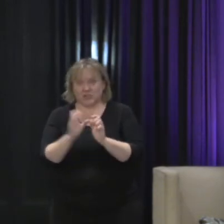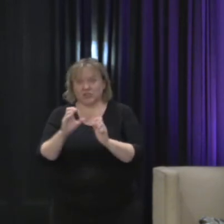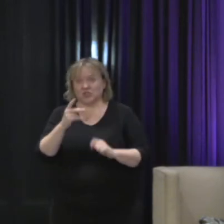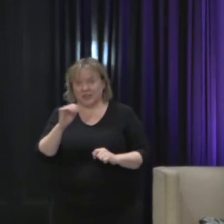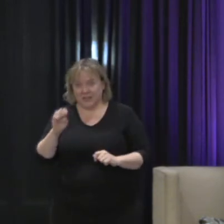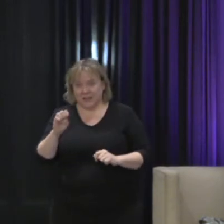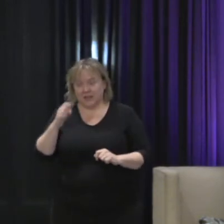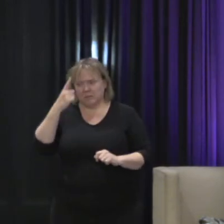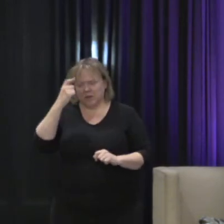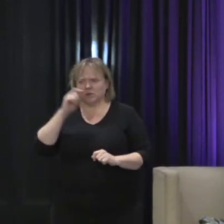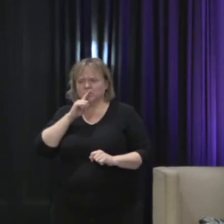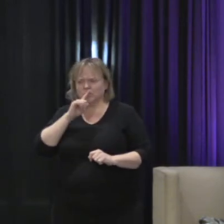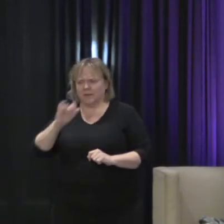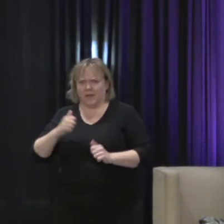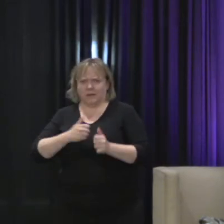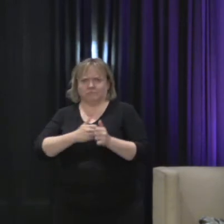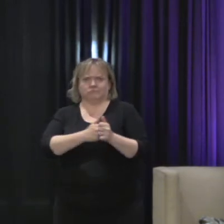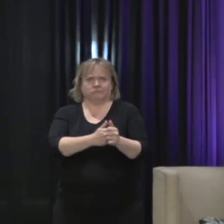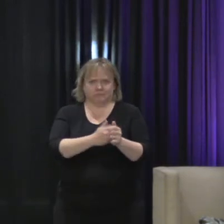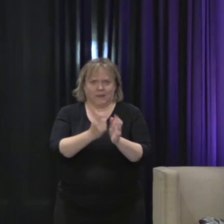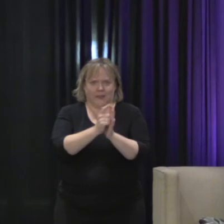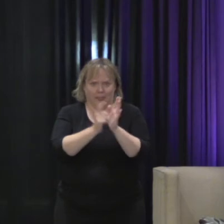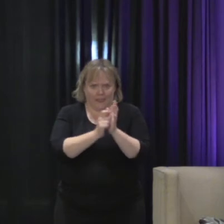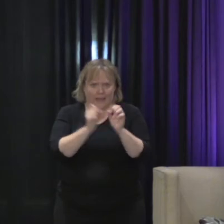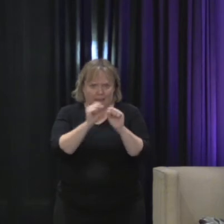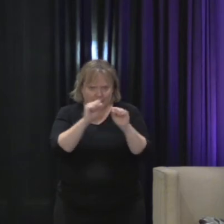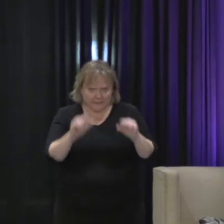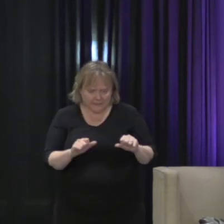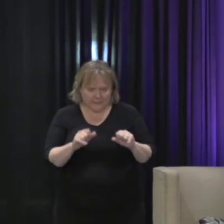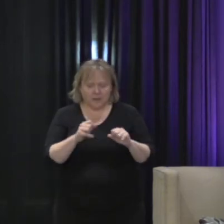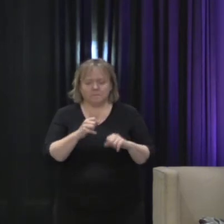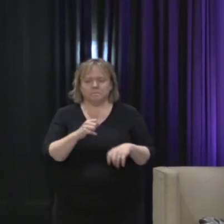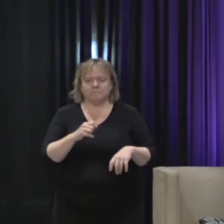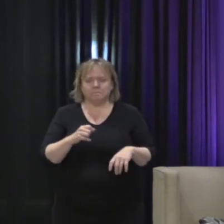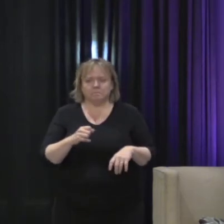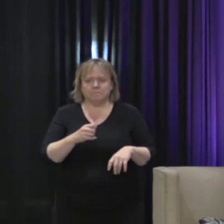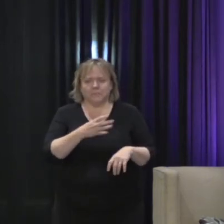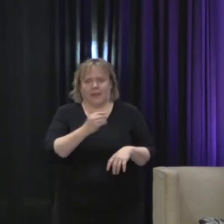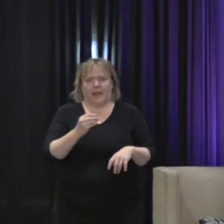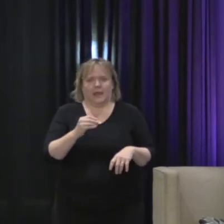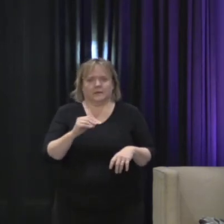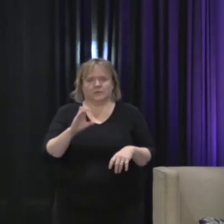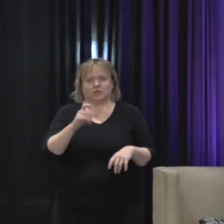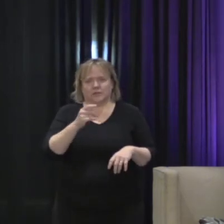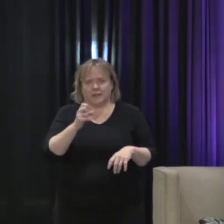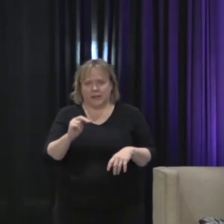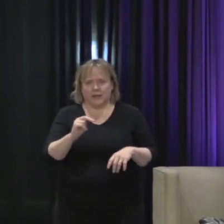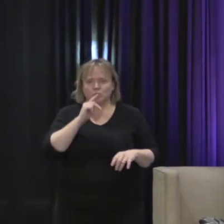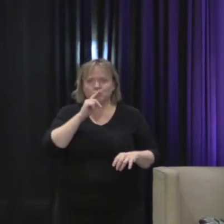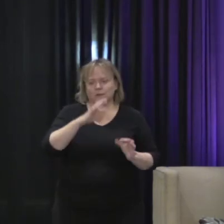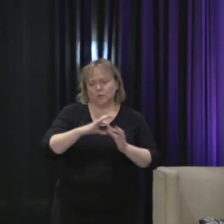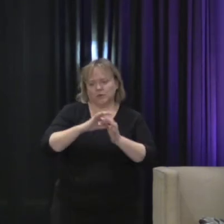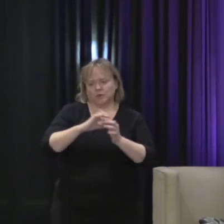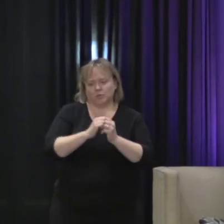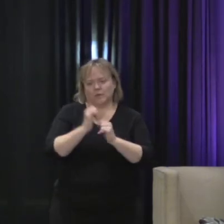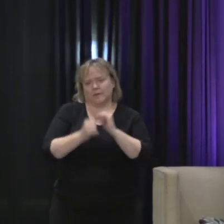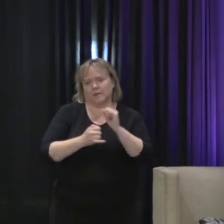adherence to Chilean, you know, legal system or the Chilean relationship to the international community.